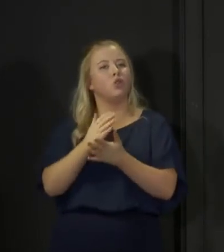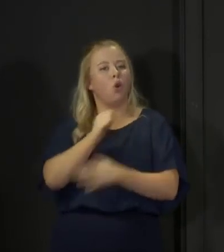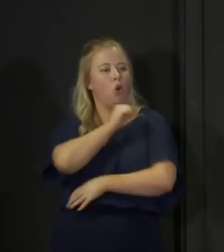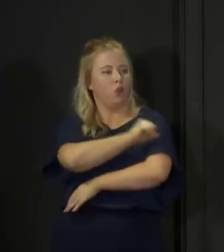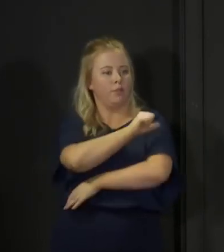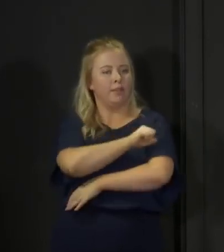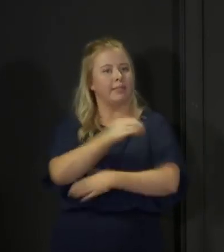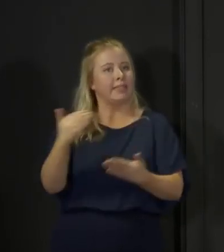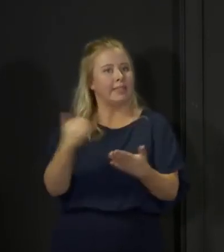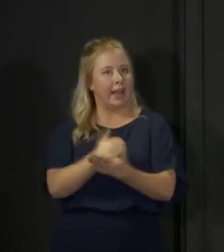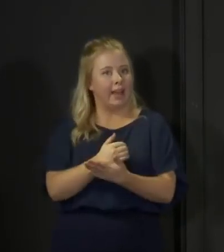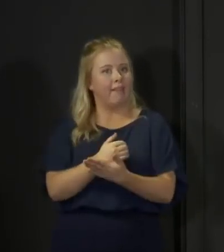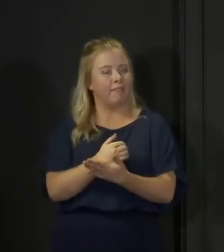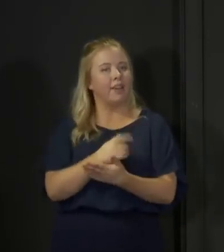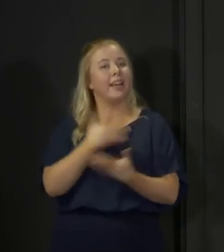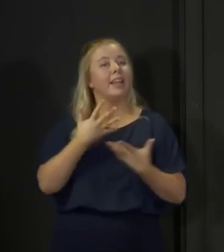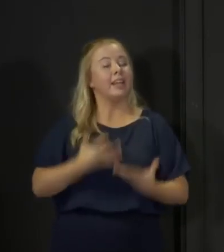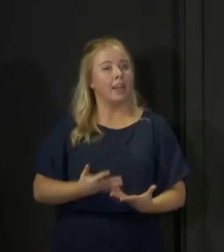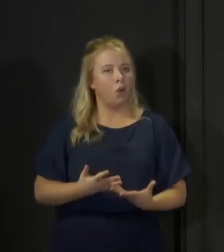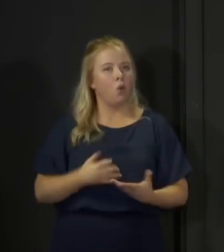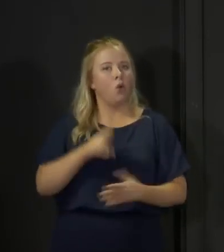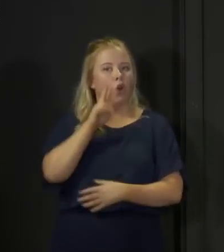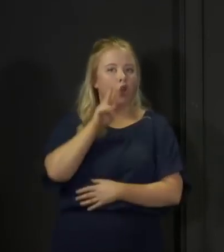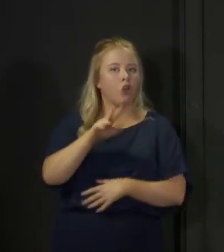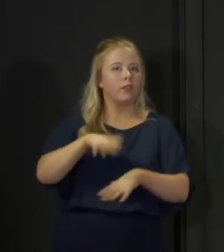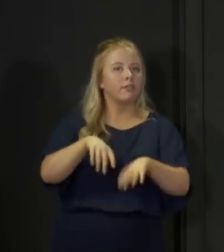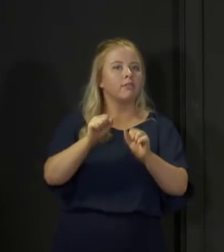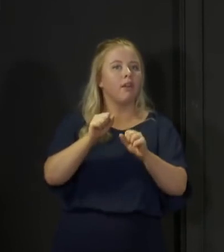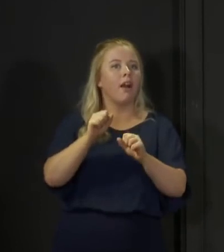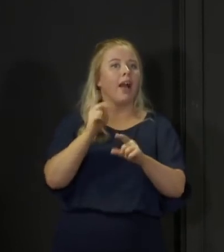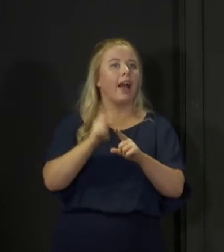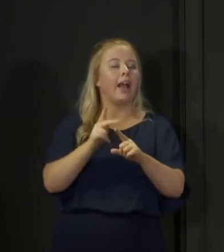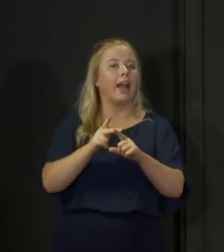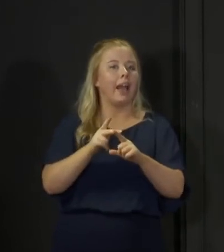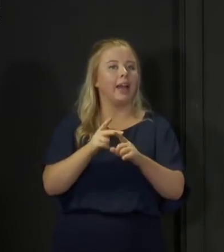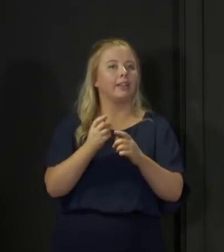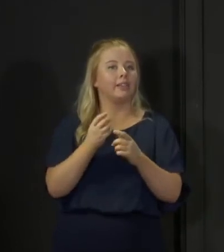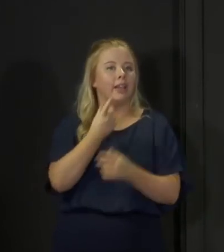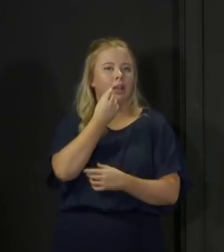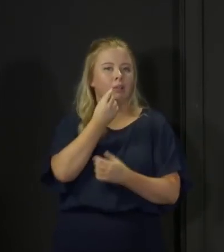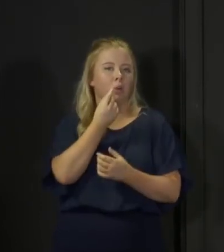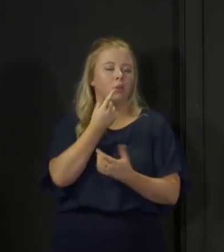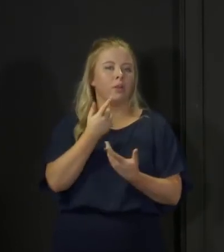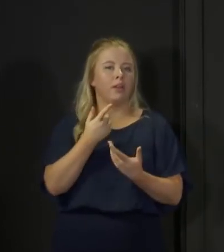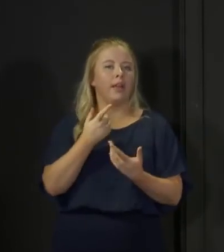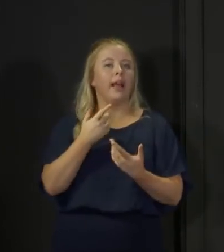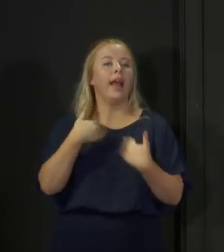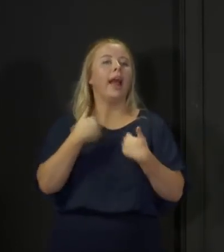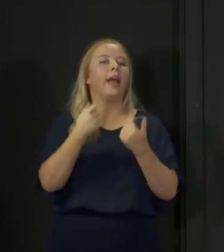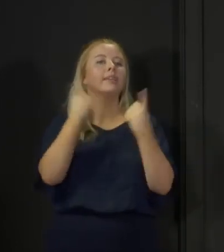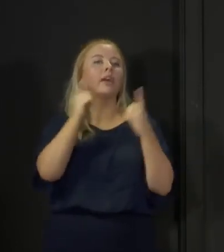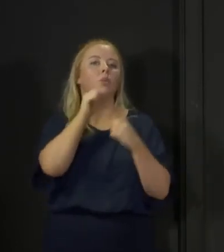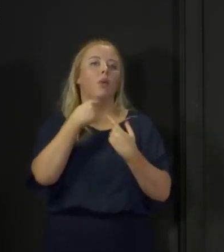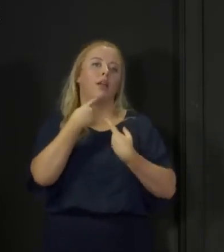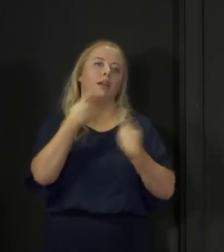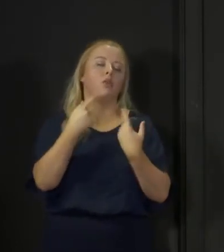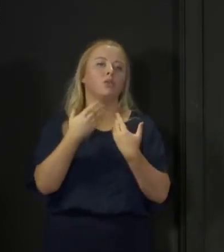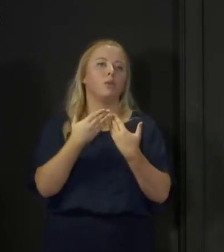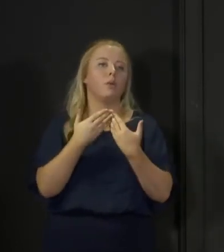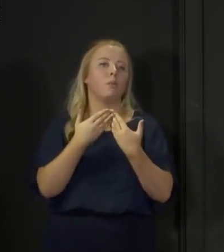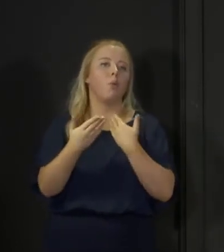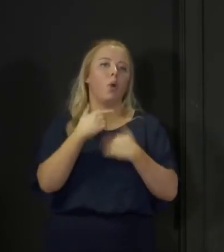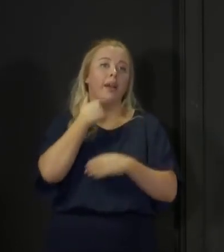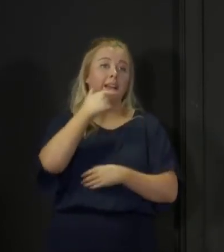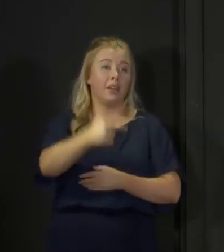are now, of course, looking ahead to restarting as much of that as possible. The Health Secretary will say more about that next week, but I can tell you today that